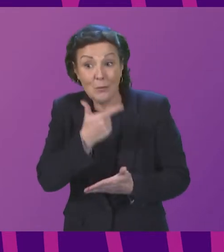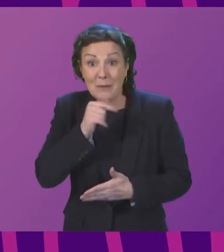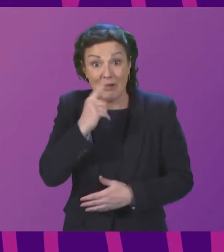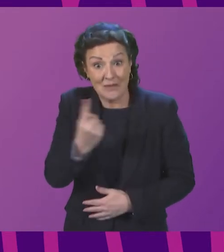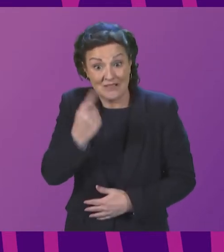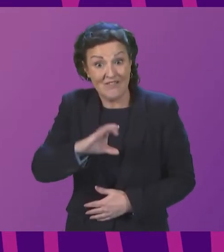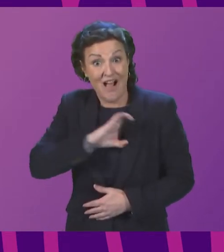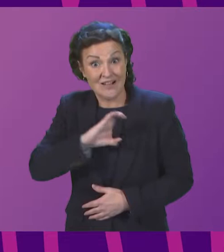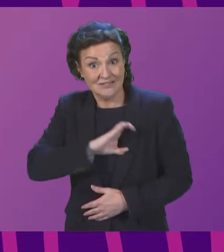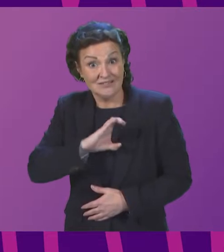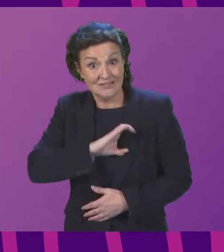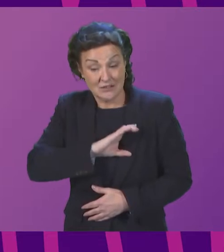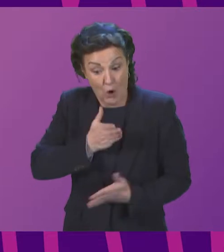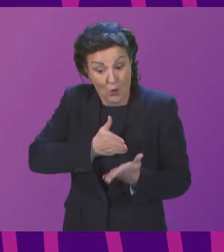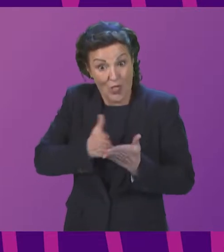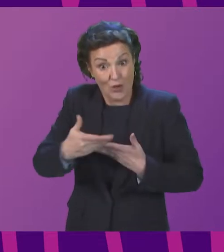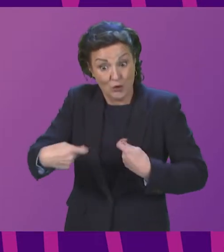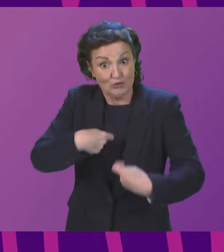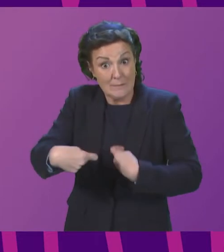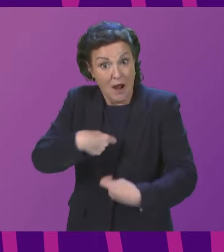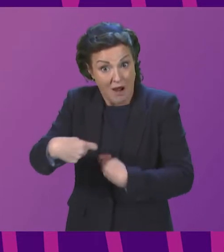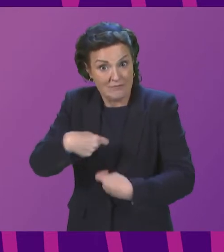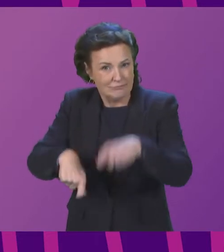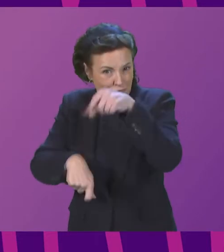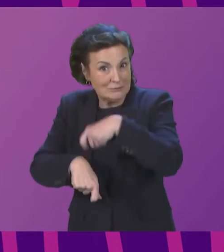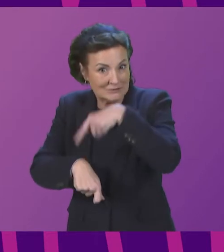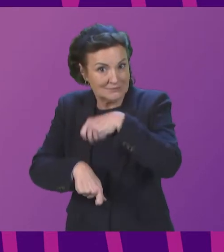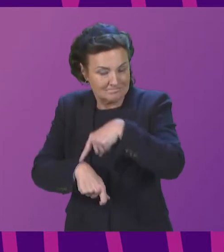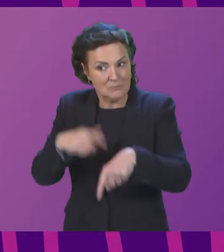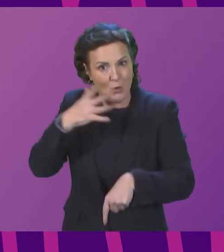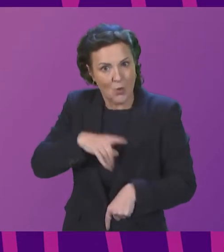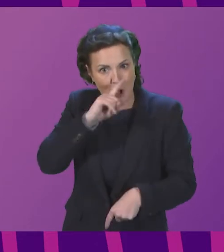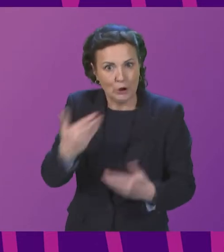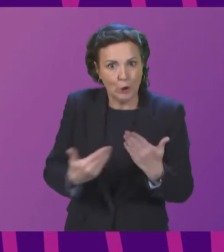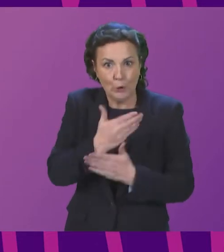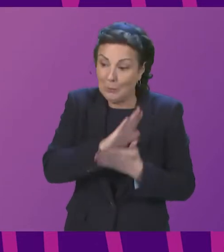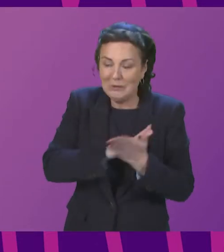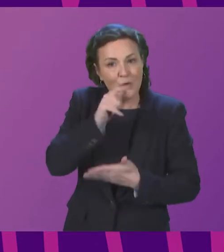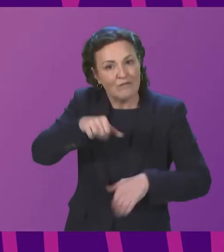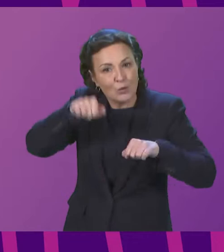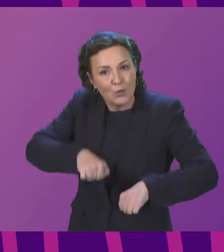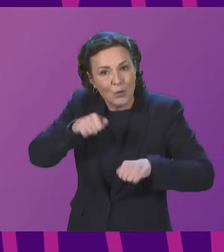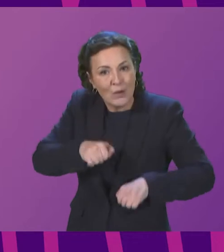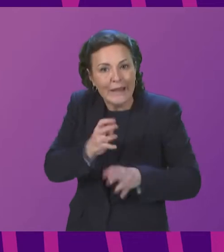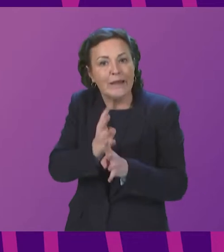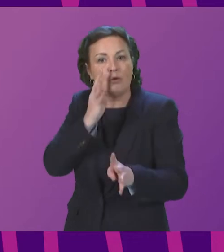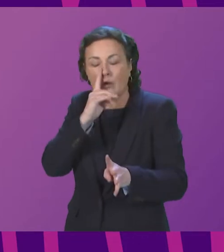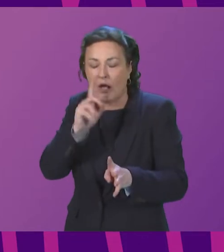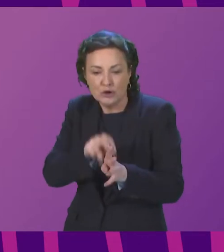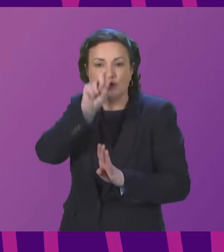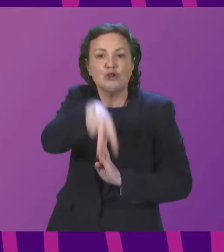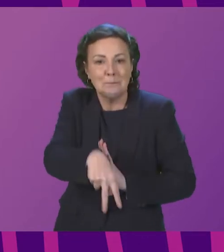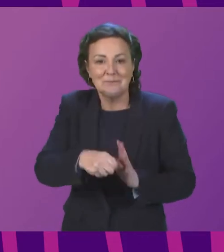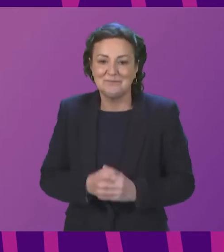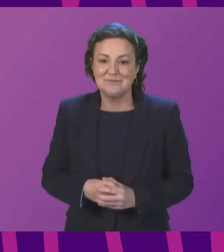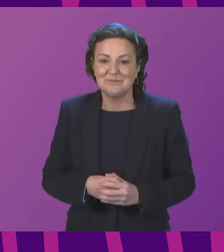to welcome Martin Whitfield, our colleague this morning, who's joining the committee, I think his first visit to the public petitions process.